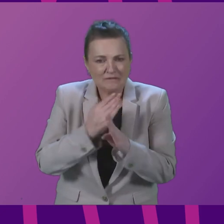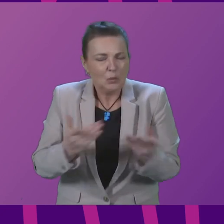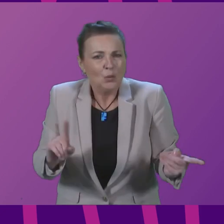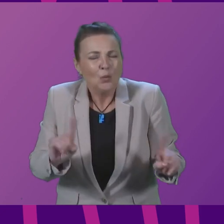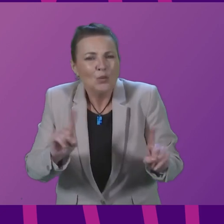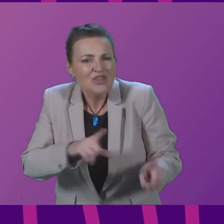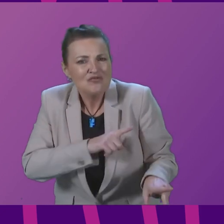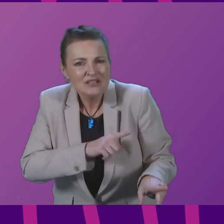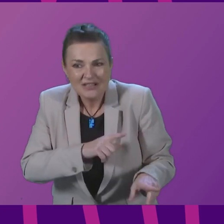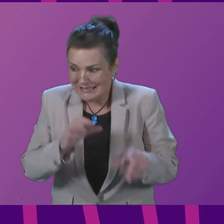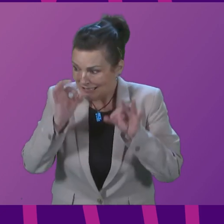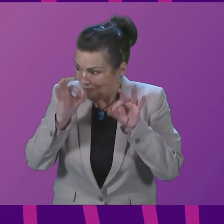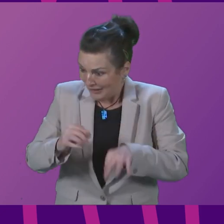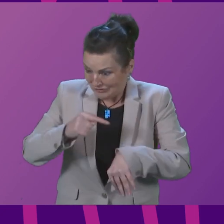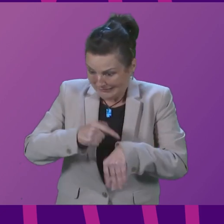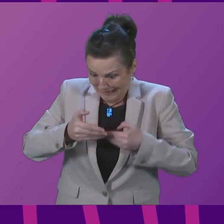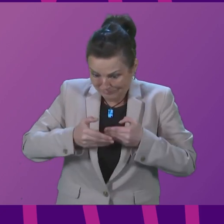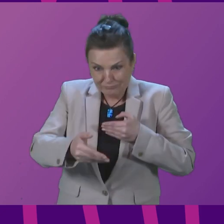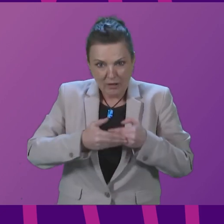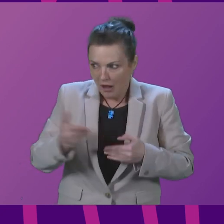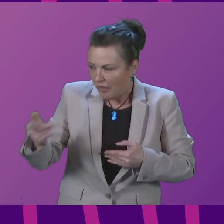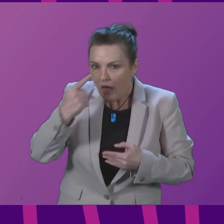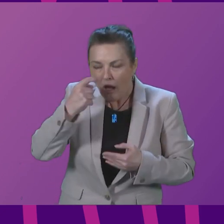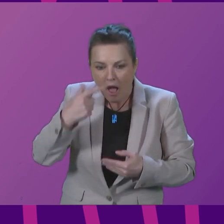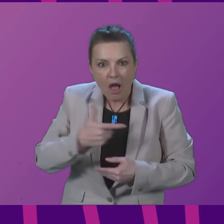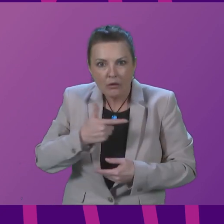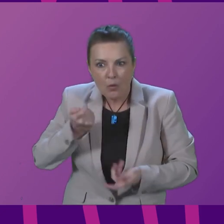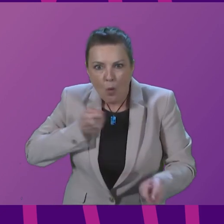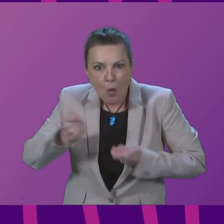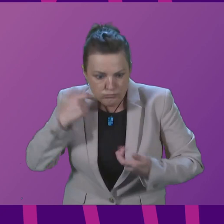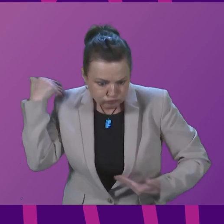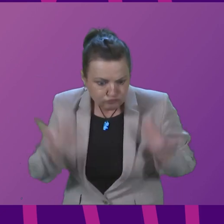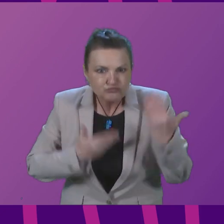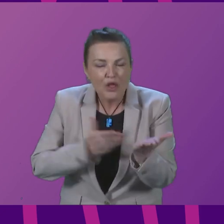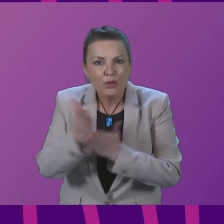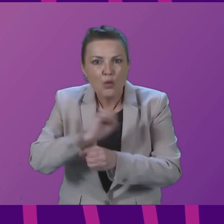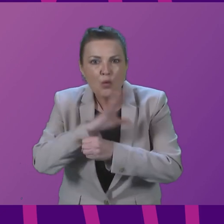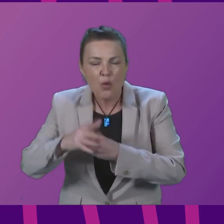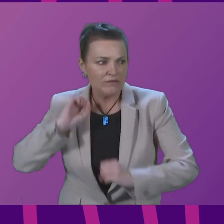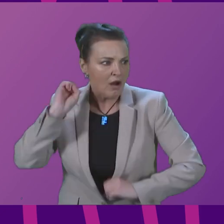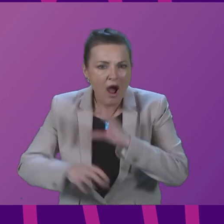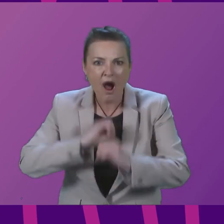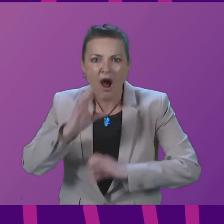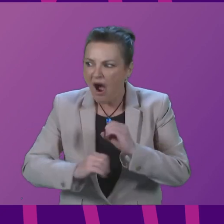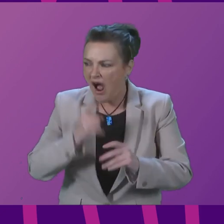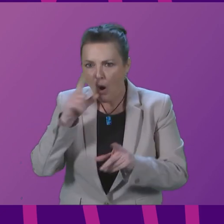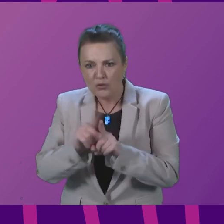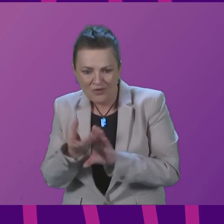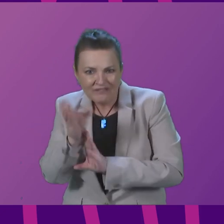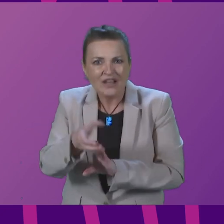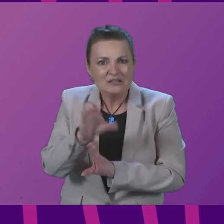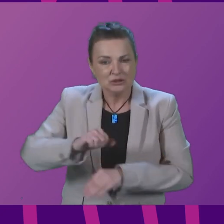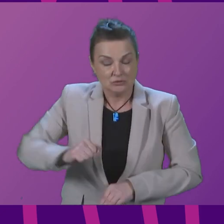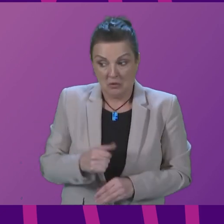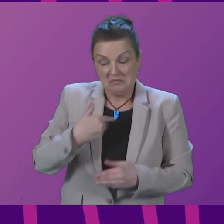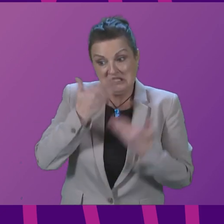not at the very time it has shown resilience in weathering the pandemic and strengthened its content spend and investment in Scotland. The